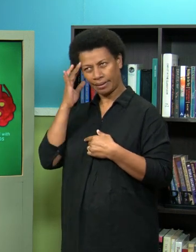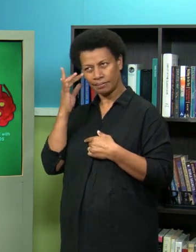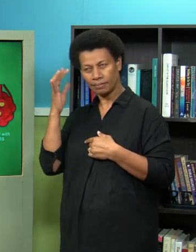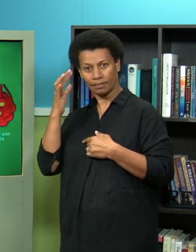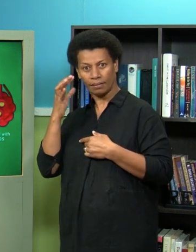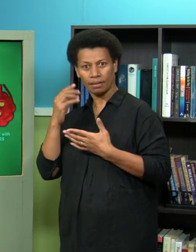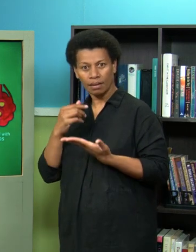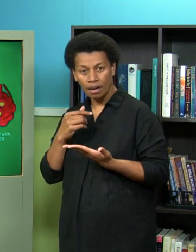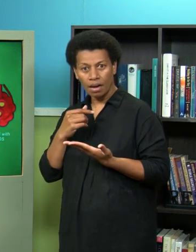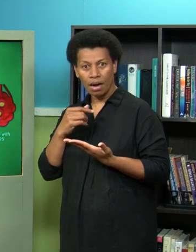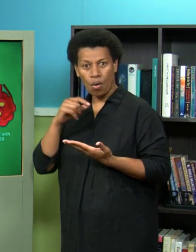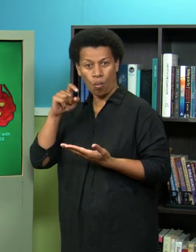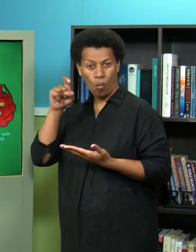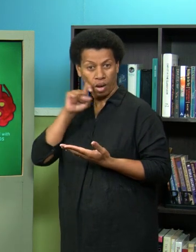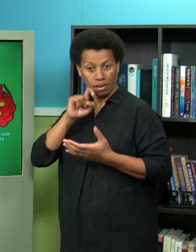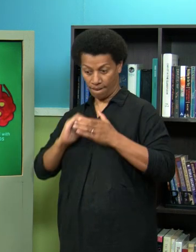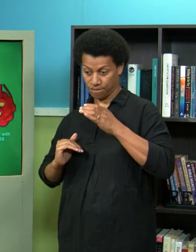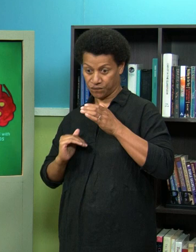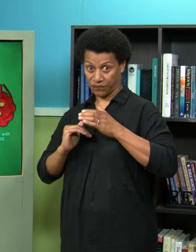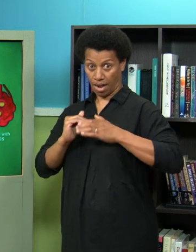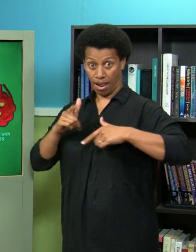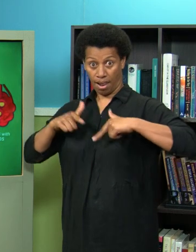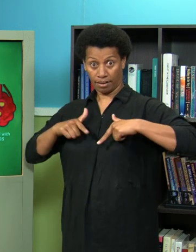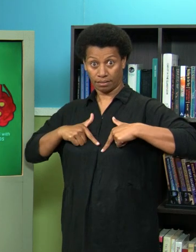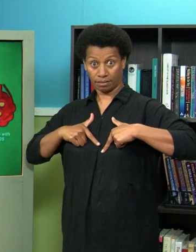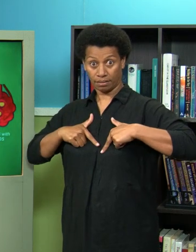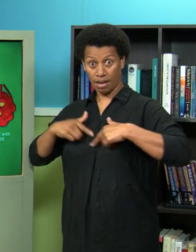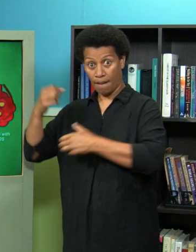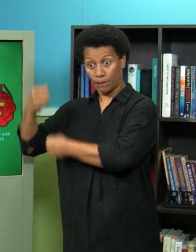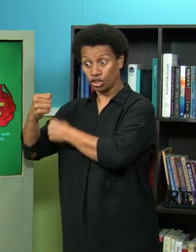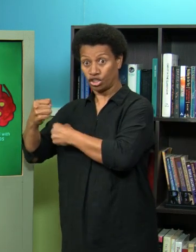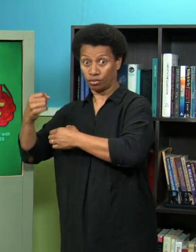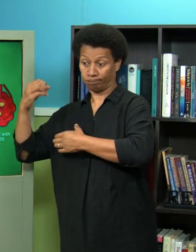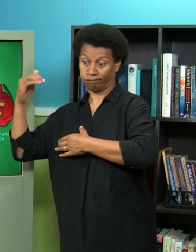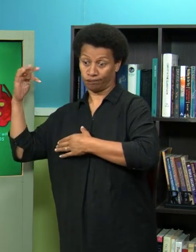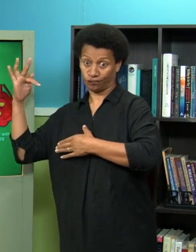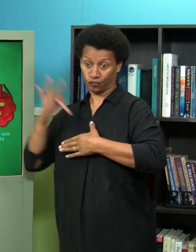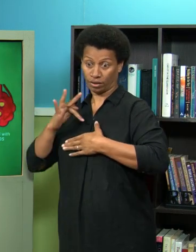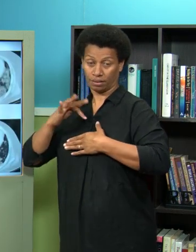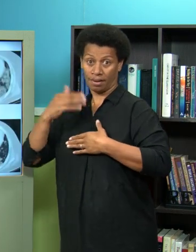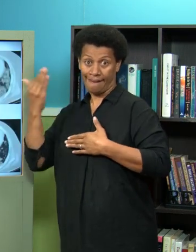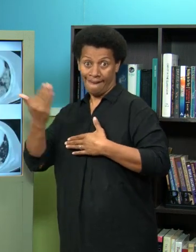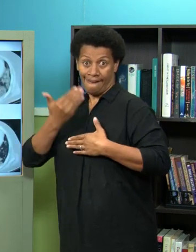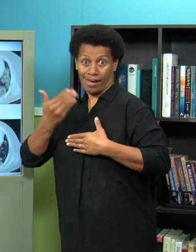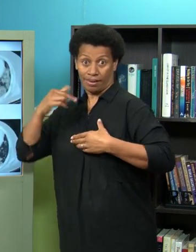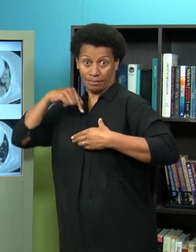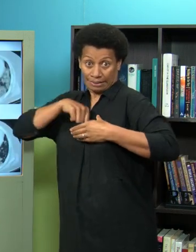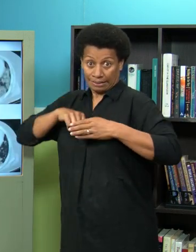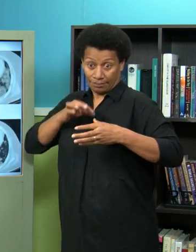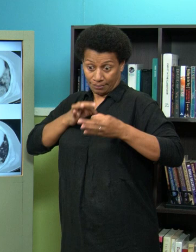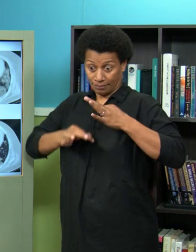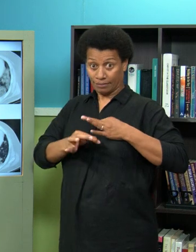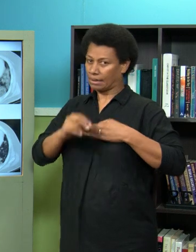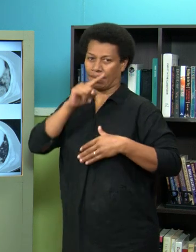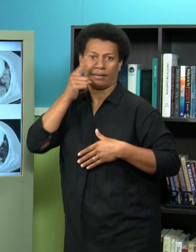no matter how hard the machine pumps air inside it's not going to bypass the water so i'll give you a classic example